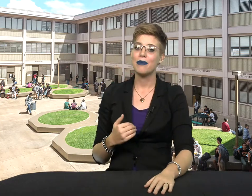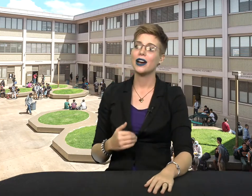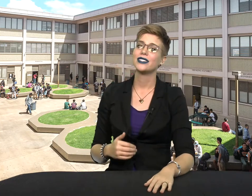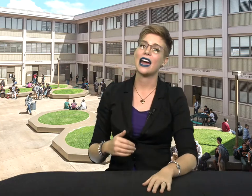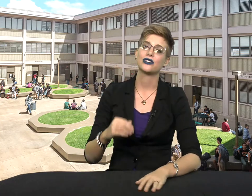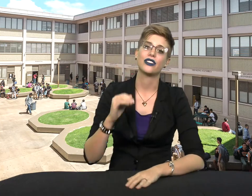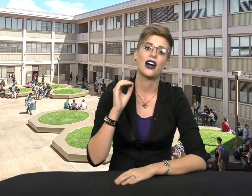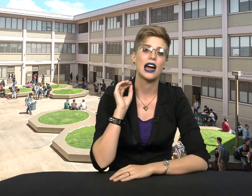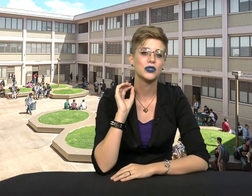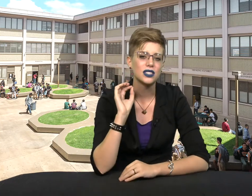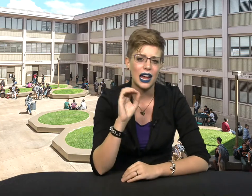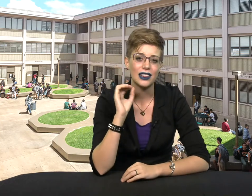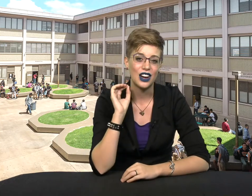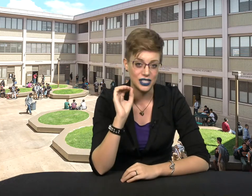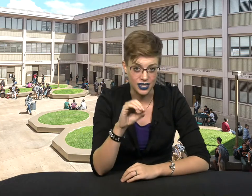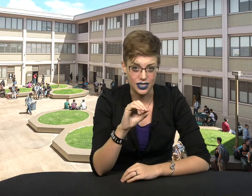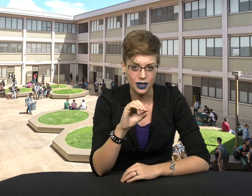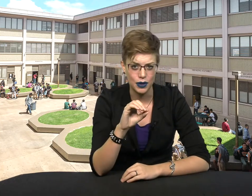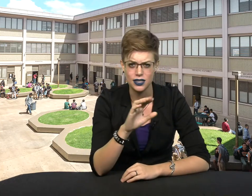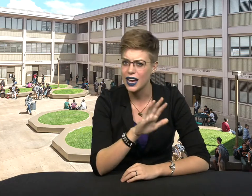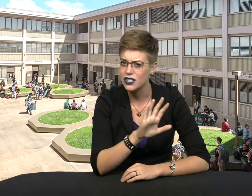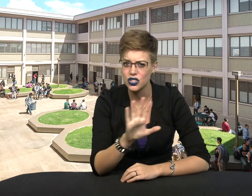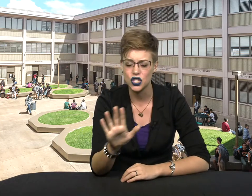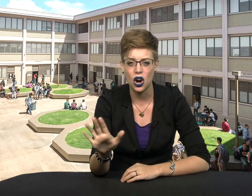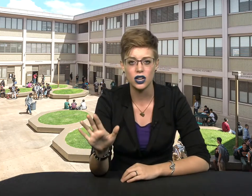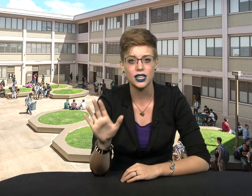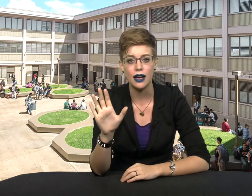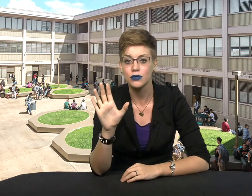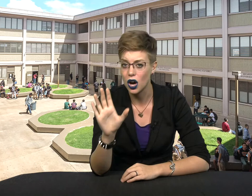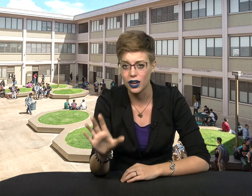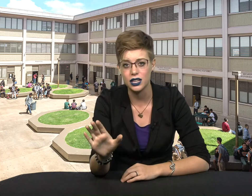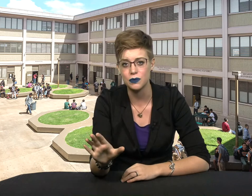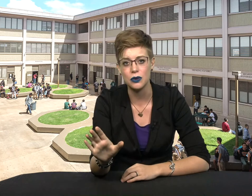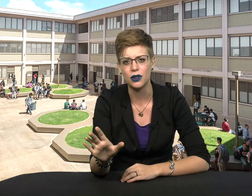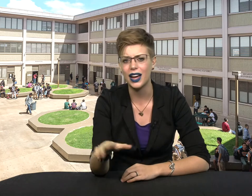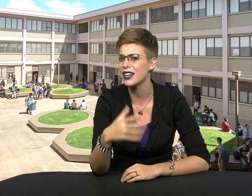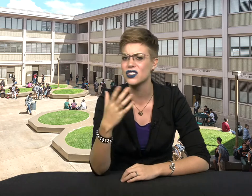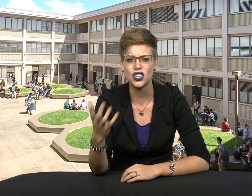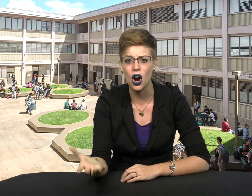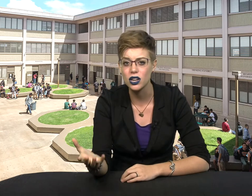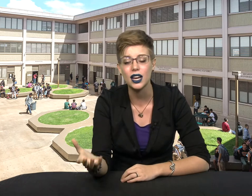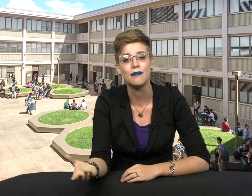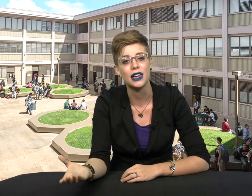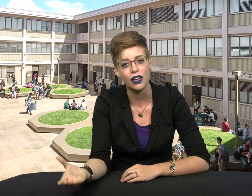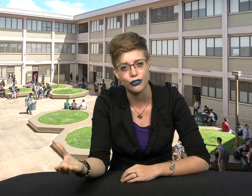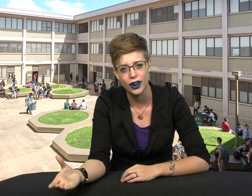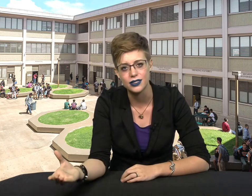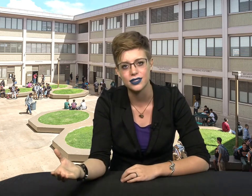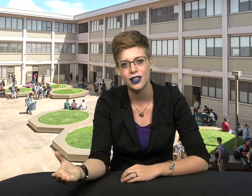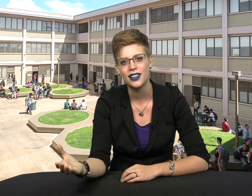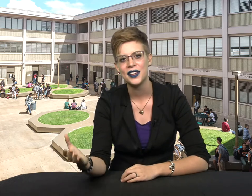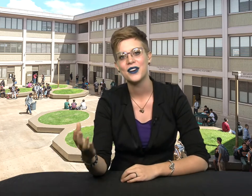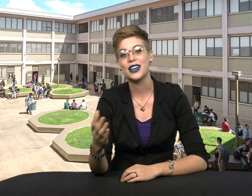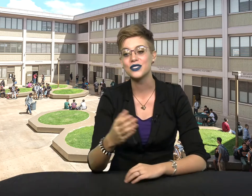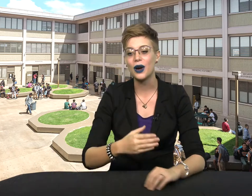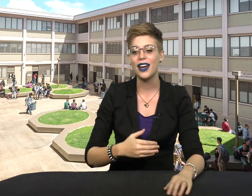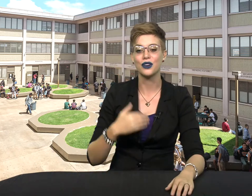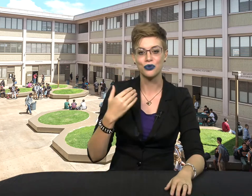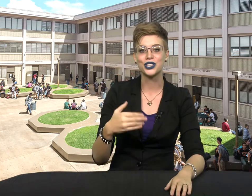parents actually thought I was slightly autistic because I had such a hard time talking to people. I had such a hard time making friends. That's why I originally